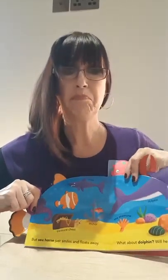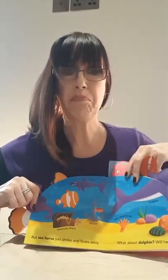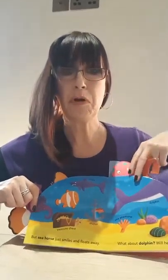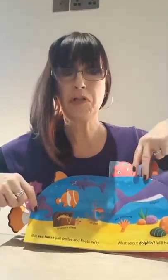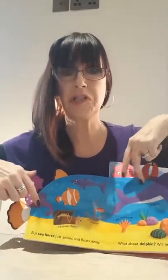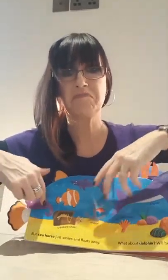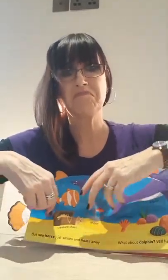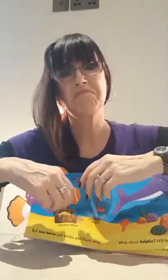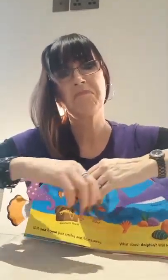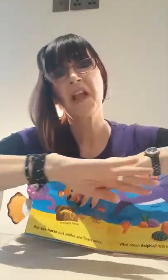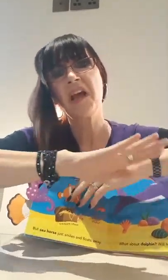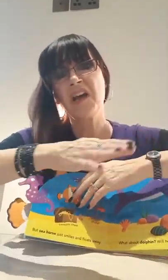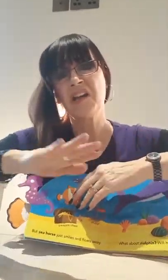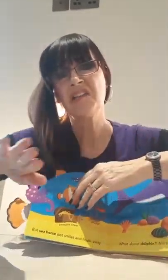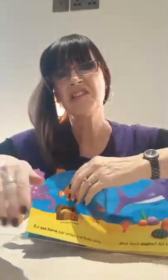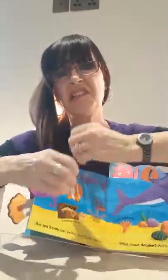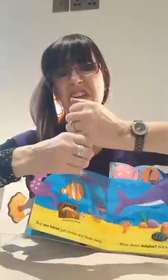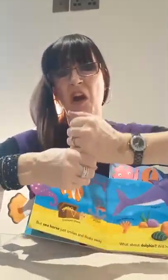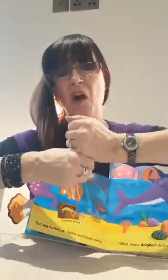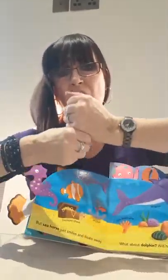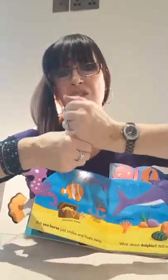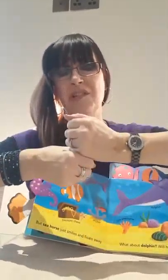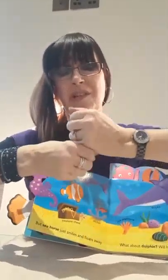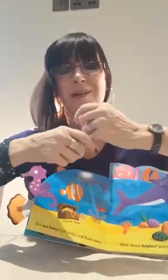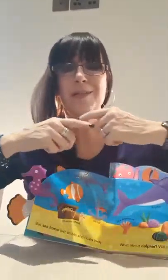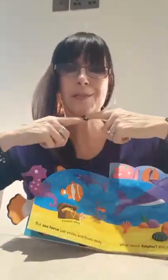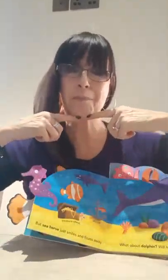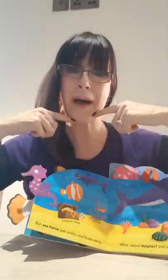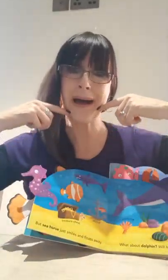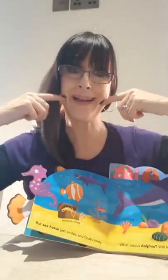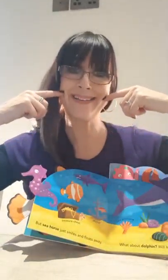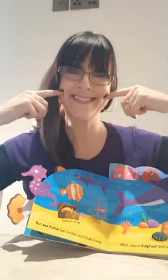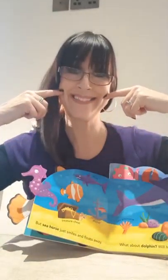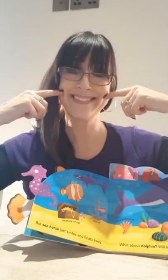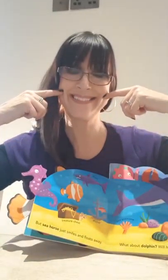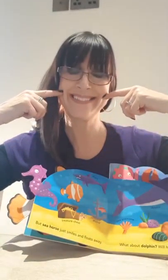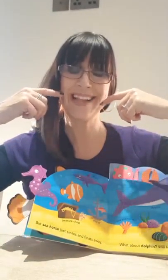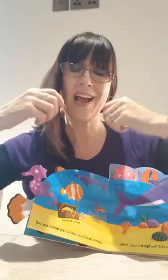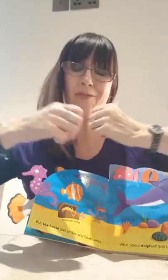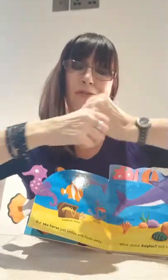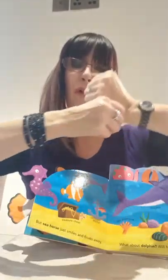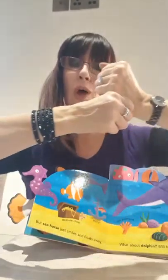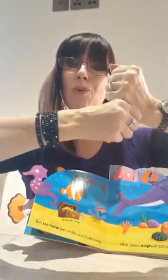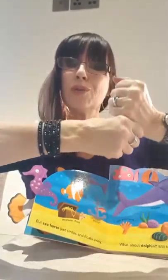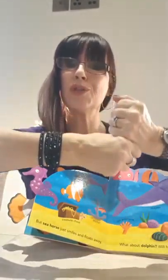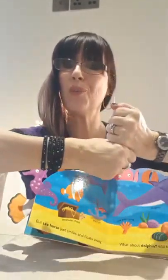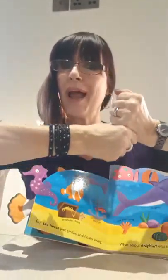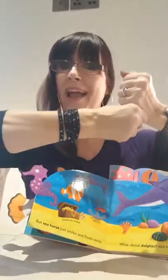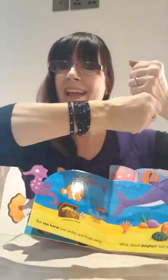But seahorse smiles and floats away.